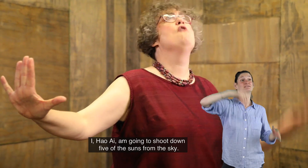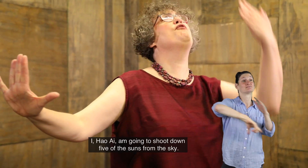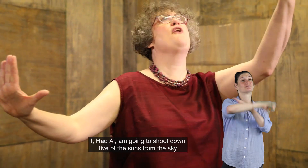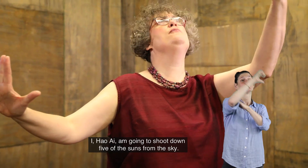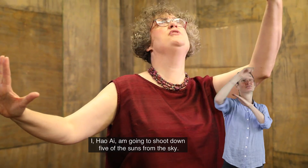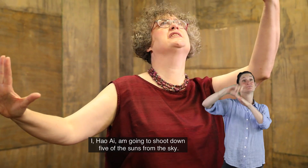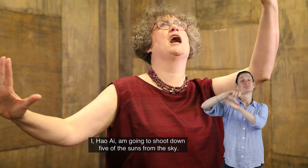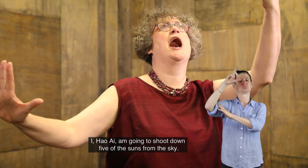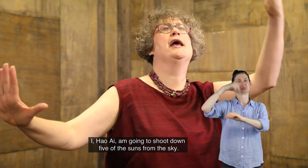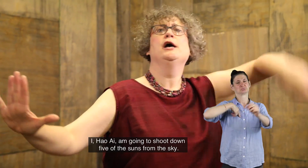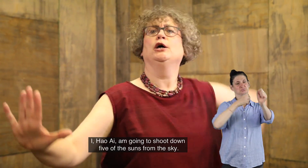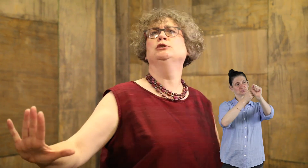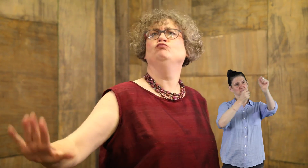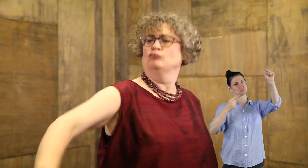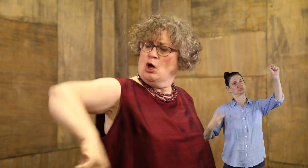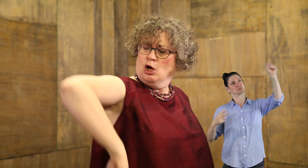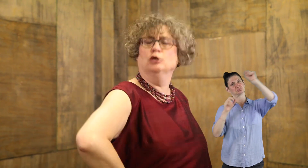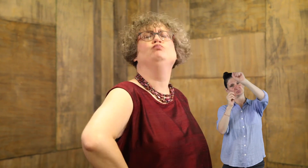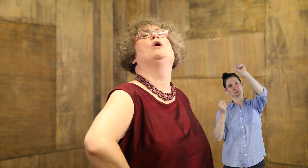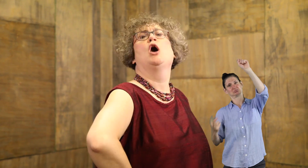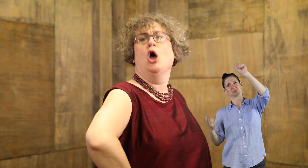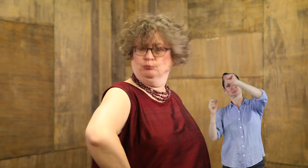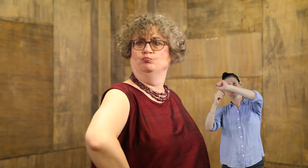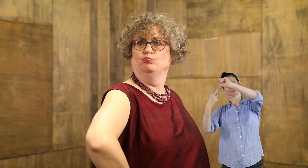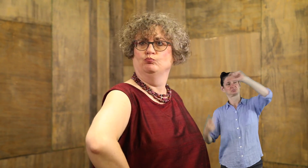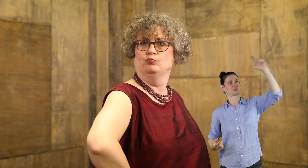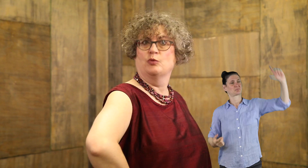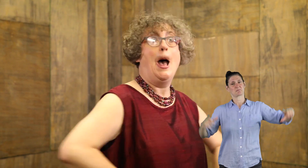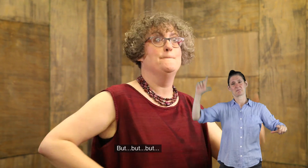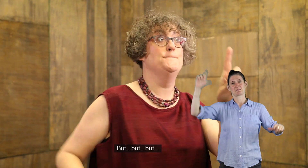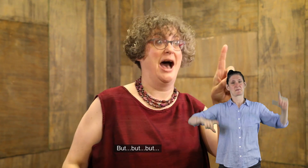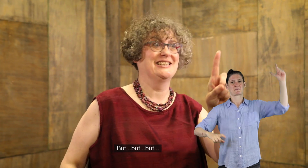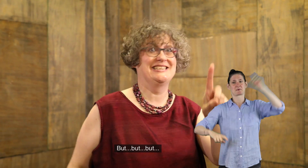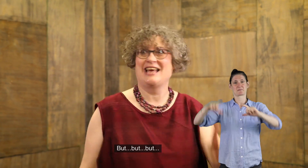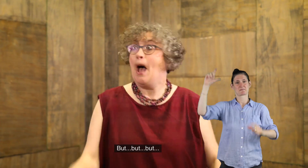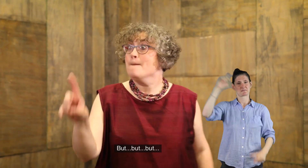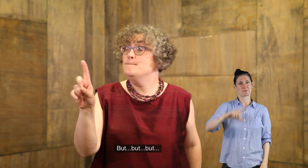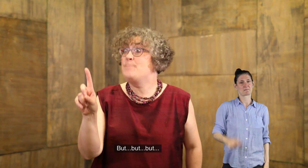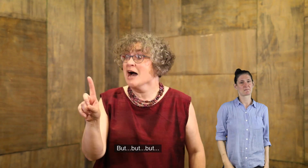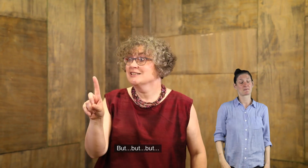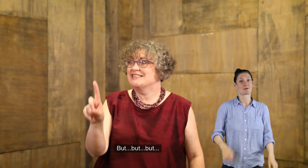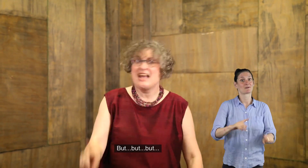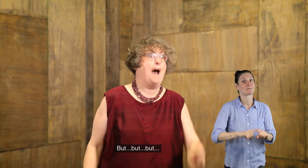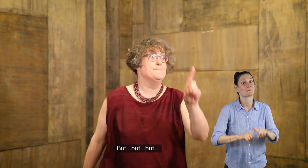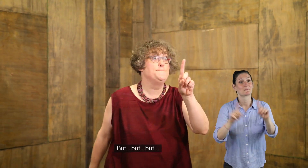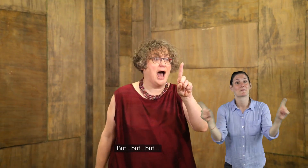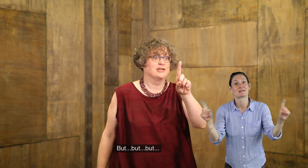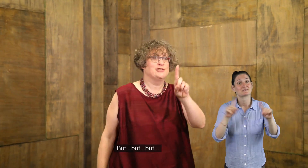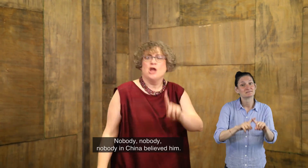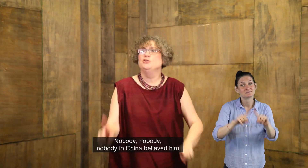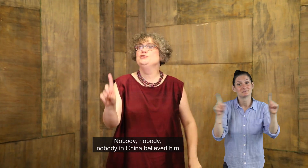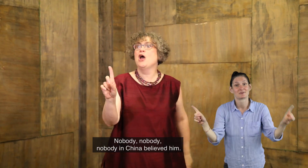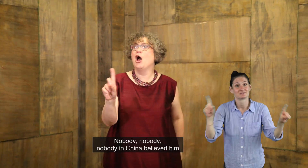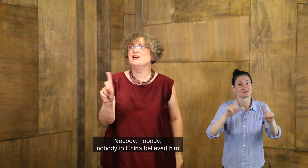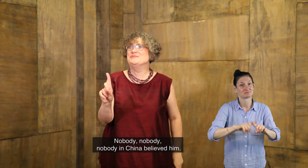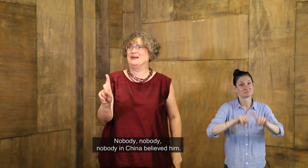suns from the sky. Hum, hum, hum. But, but, but